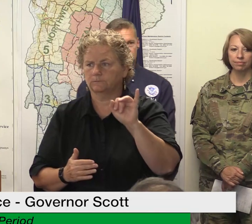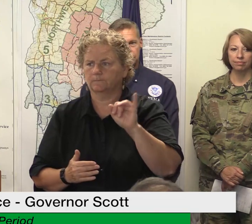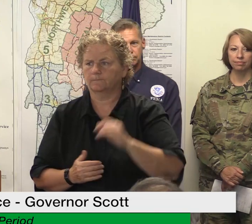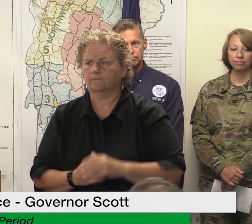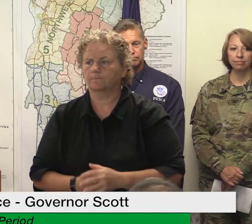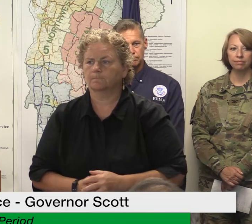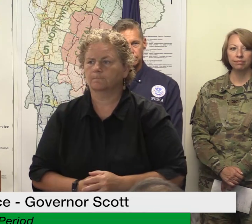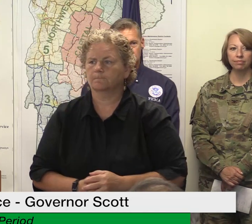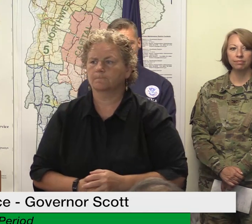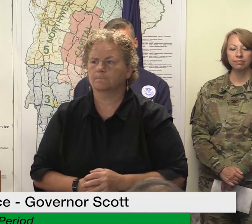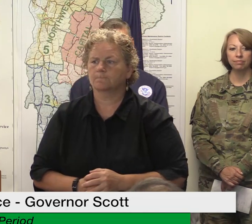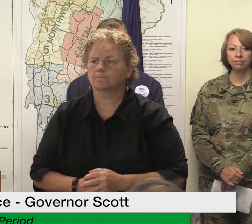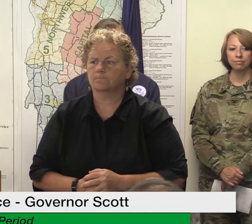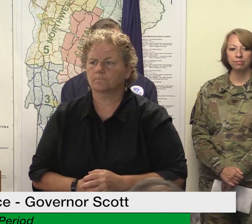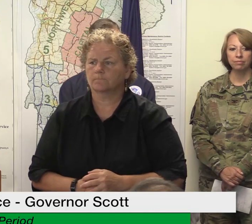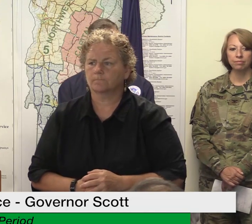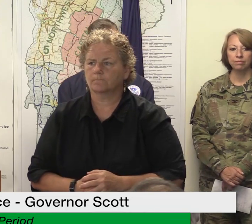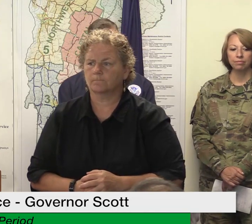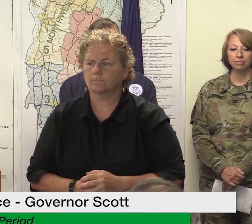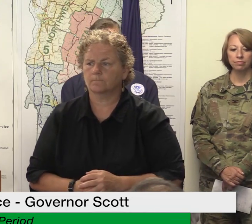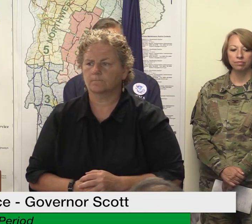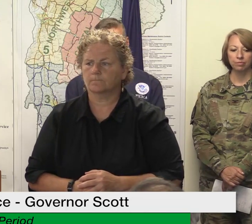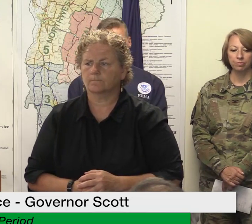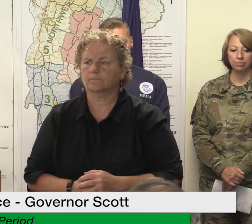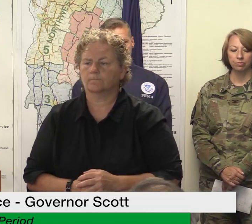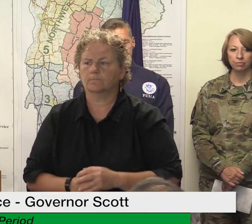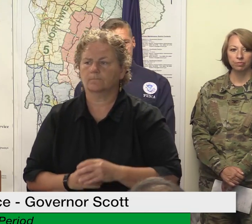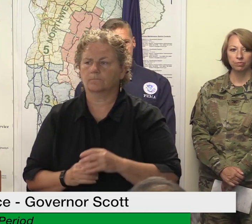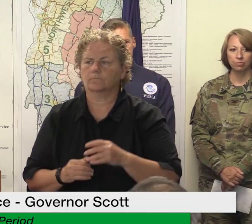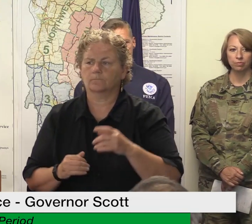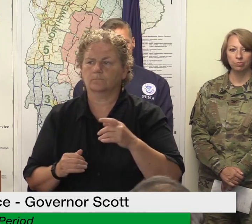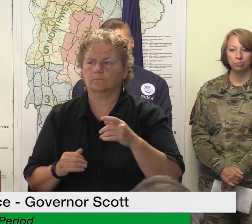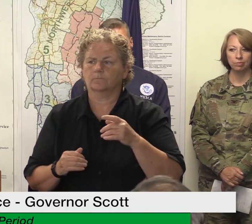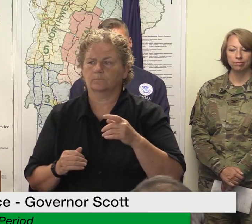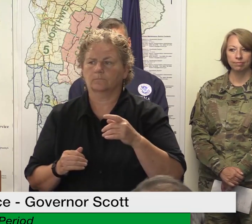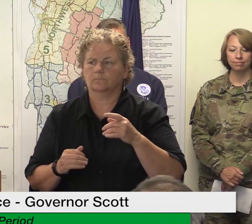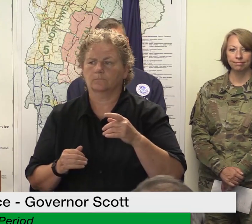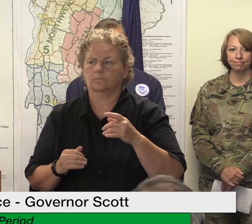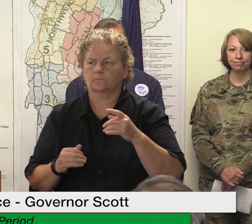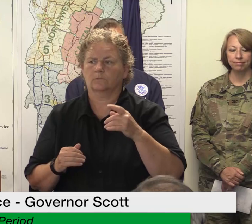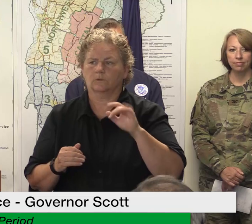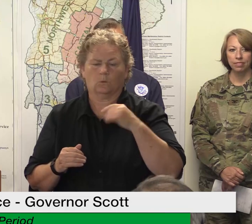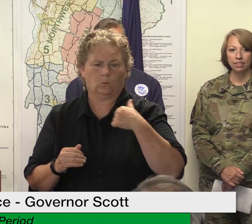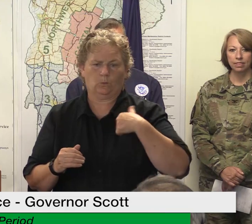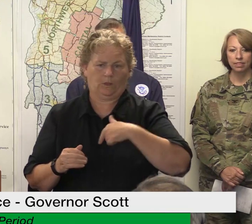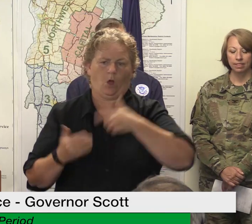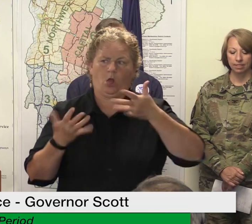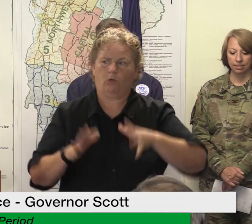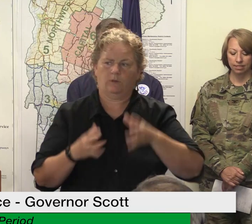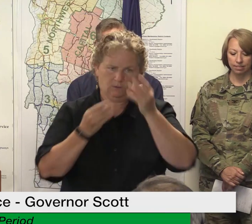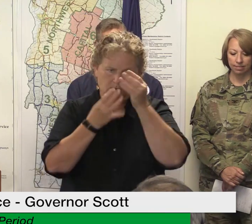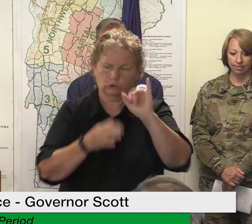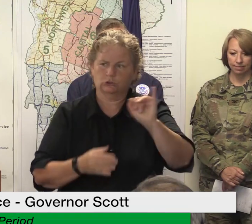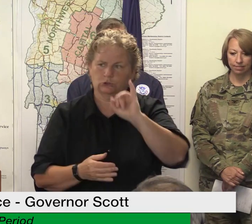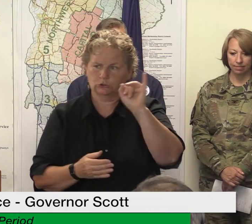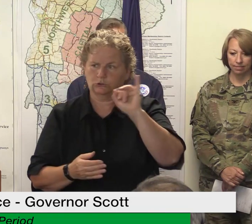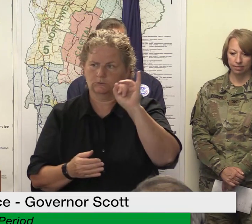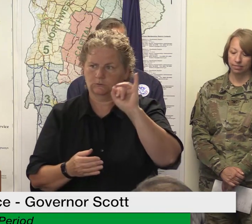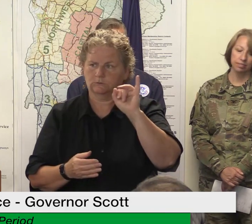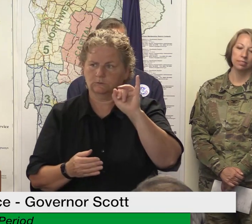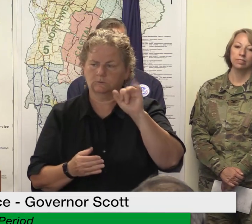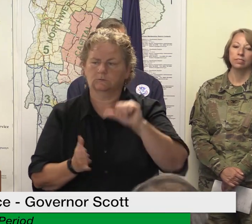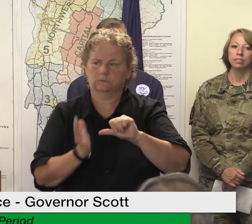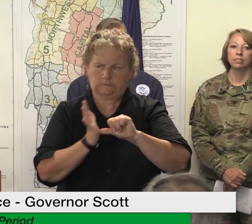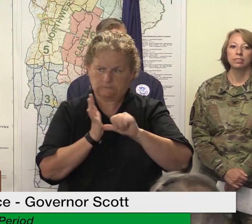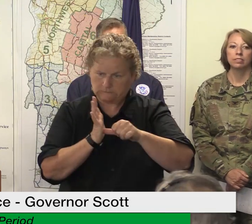we've been in conversations with the companies uh as recent as yesterday and re-emphasizing all